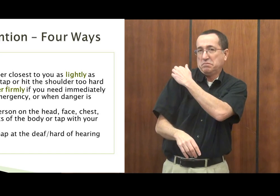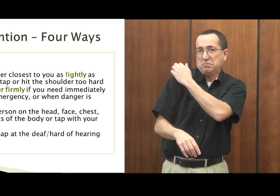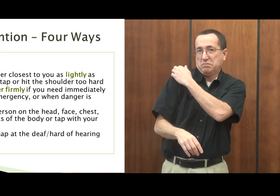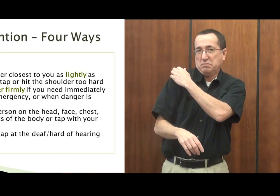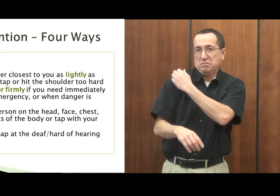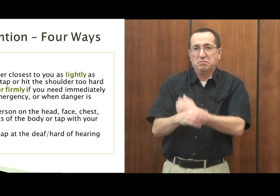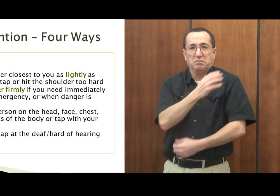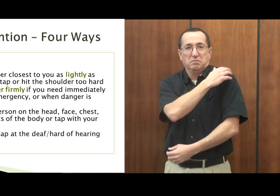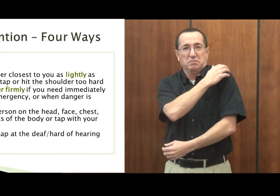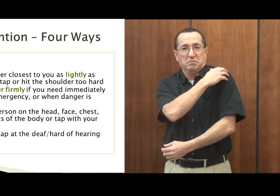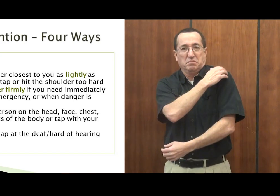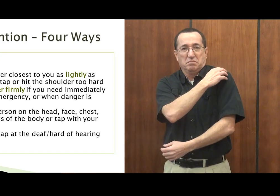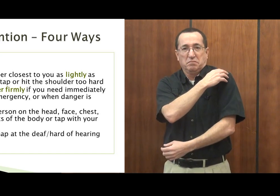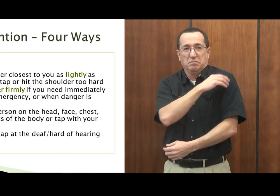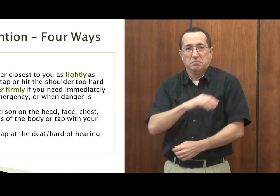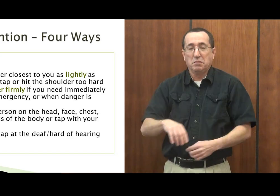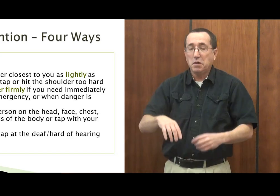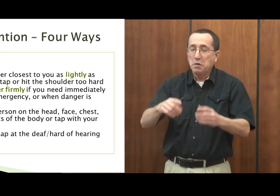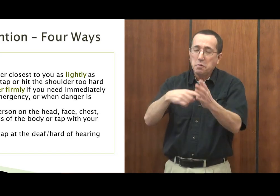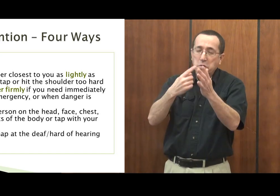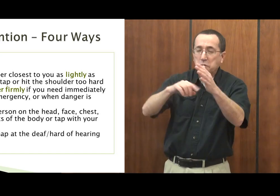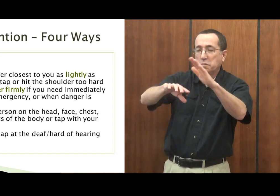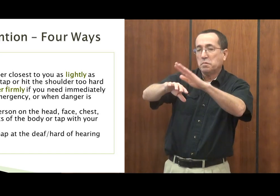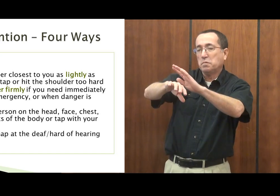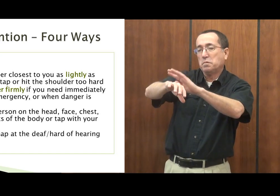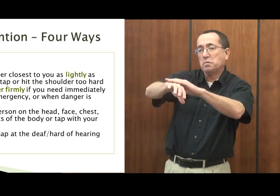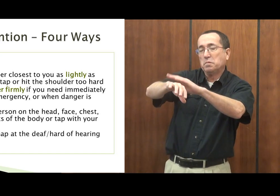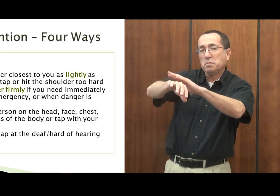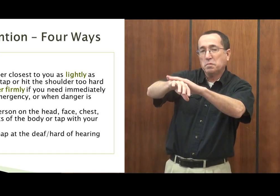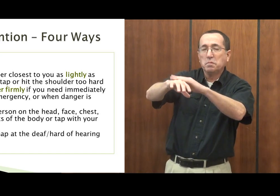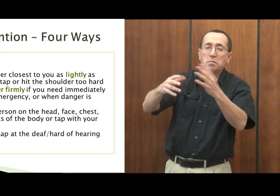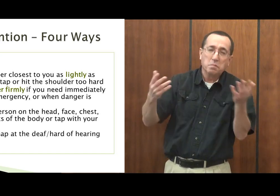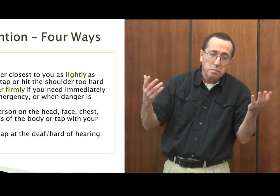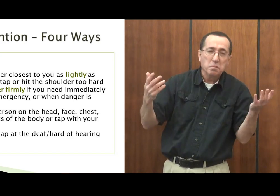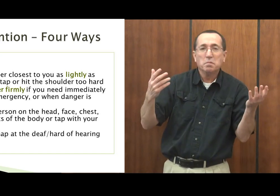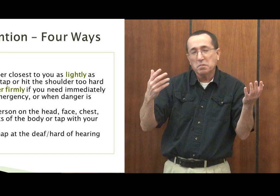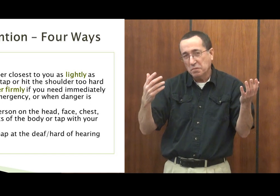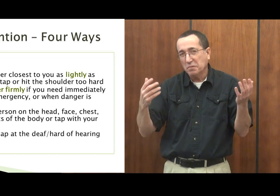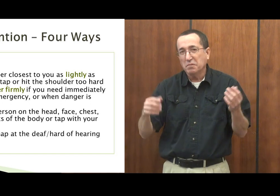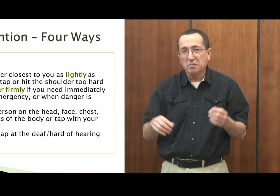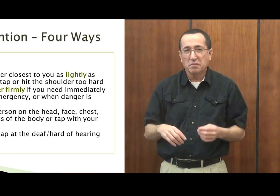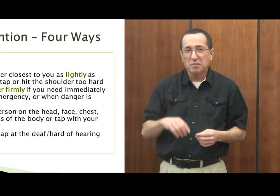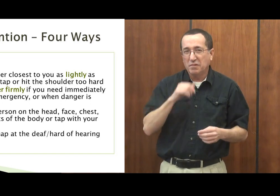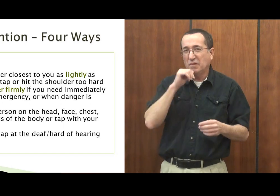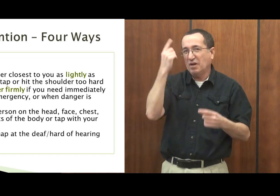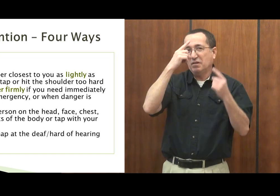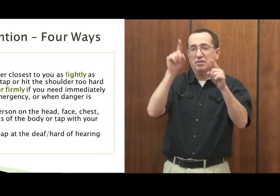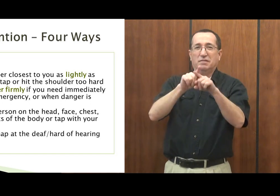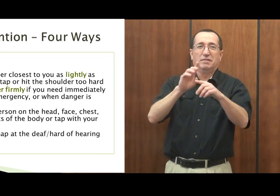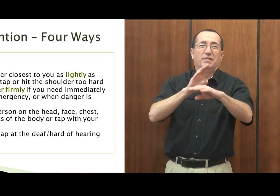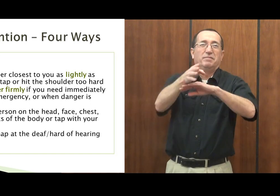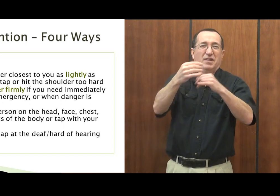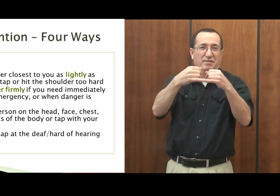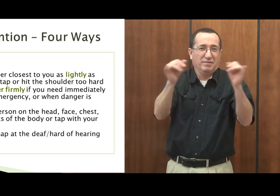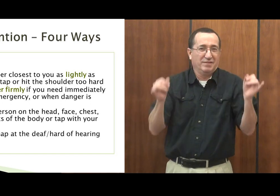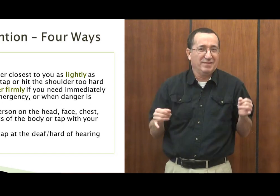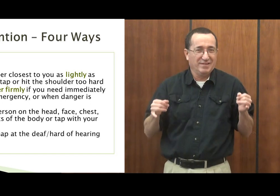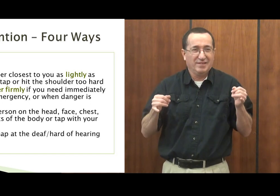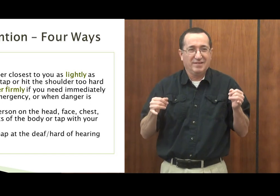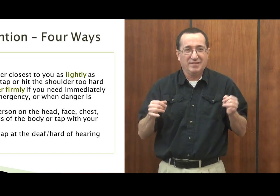The tap on the shoulder in deaf culture is very, very acceptable. You can tap the arm sometimes if you're like right next to them. It's not crossing